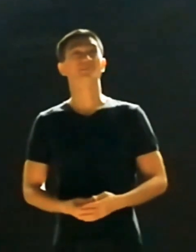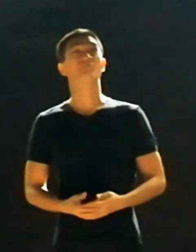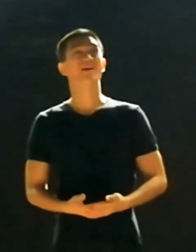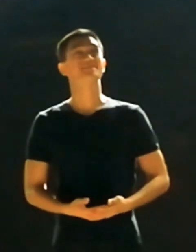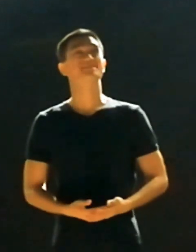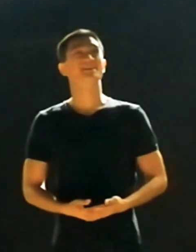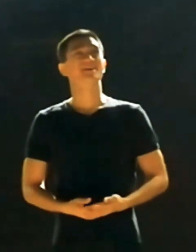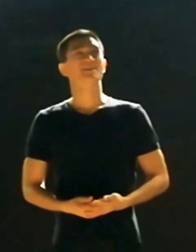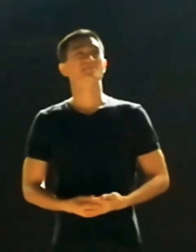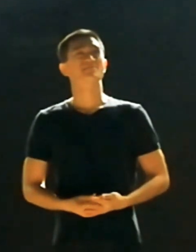on the bus.